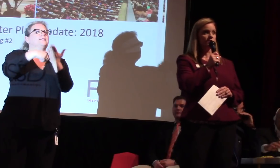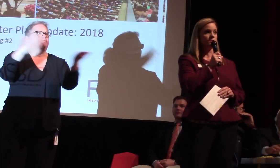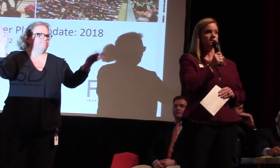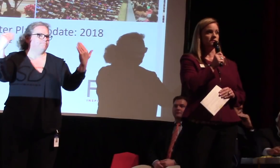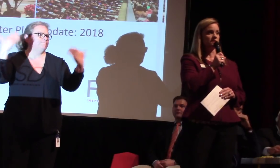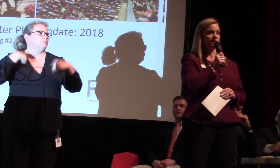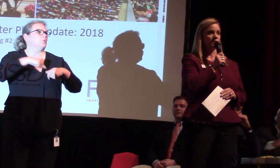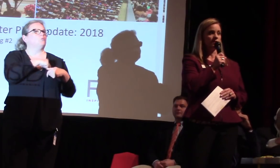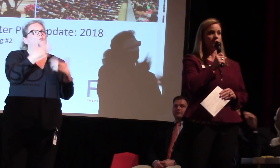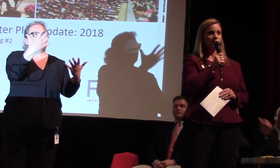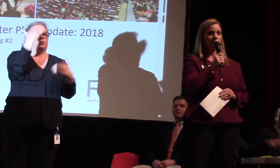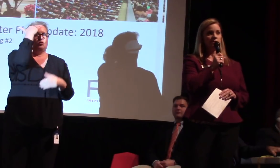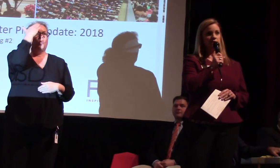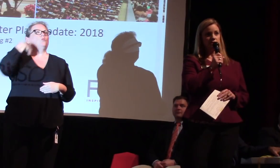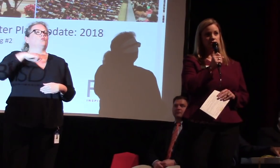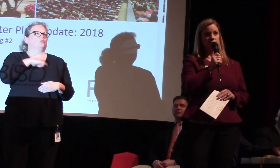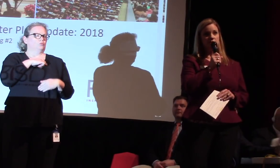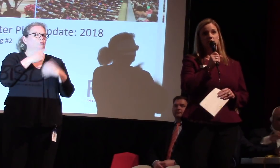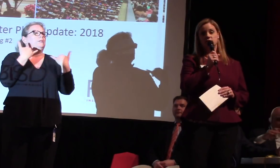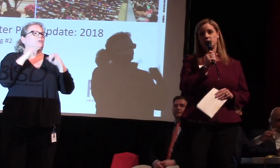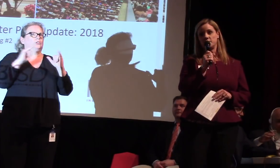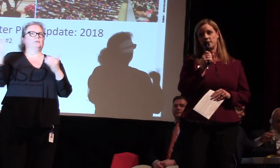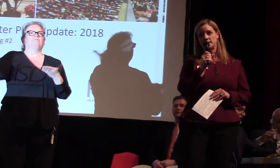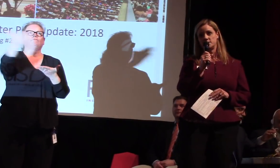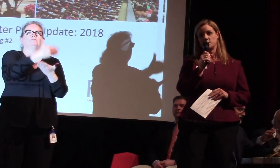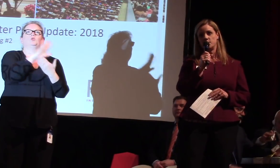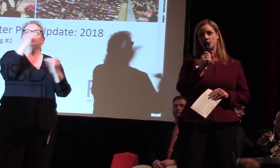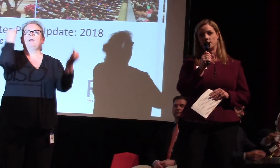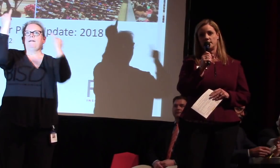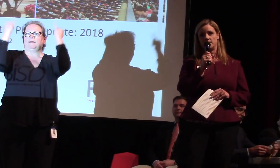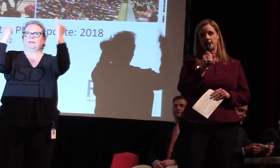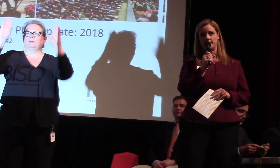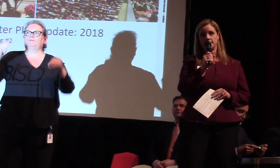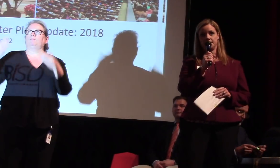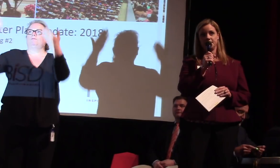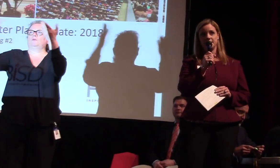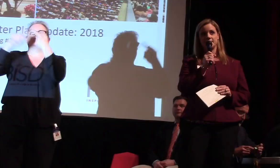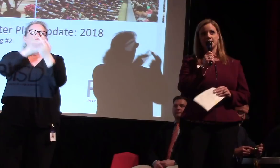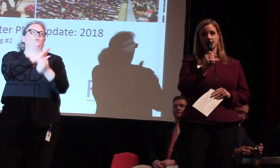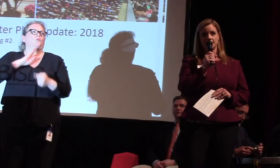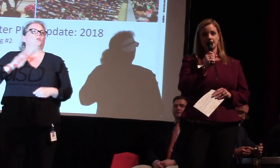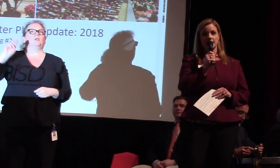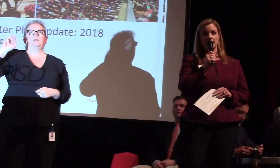continues in the development of recommendations to be provided to the board in May.